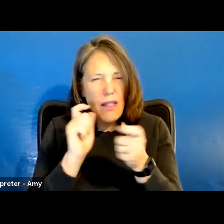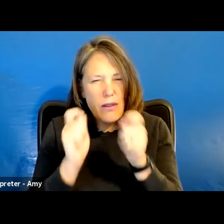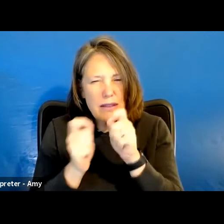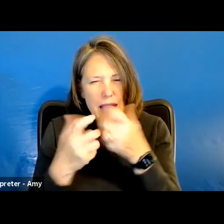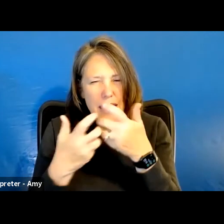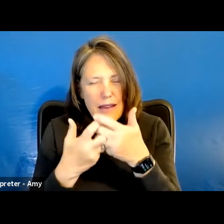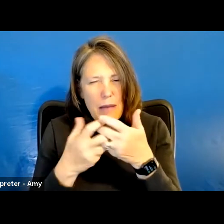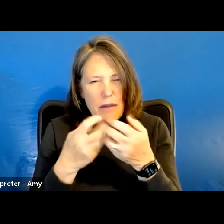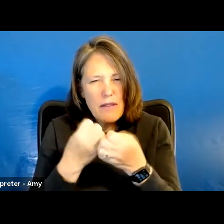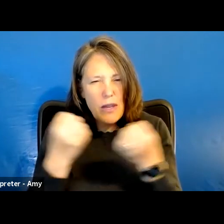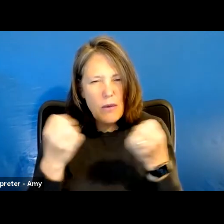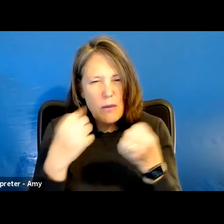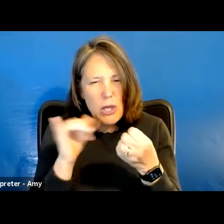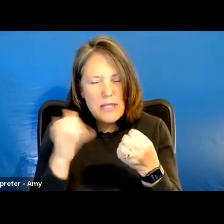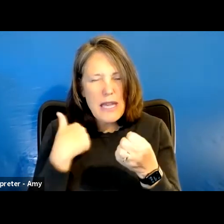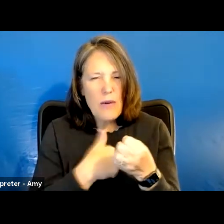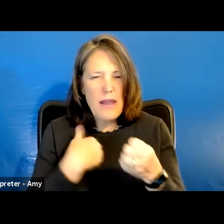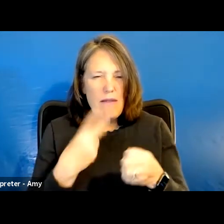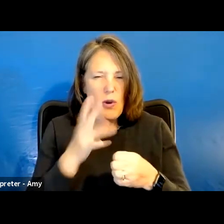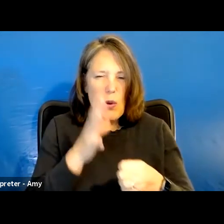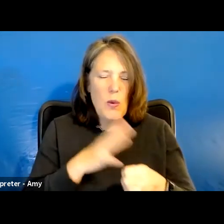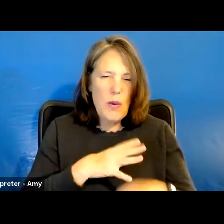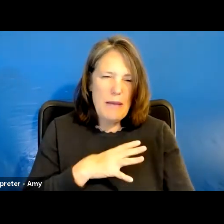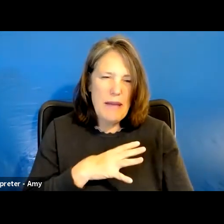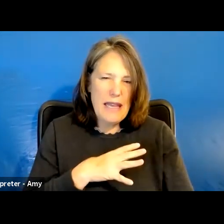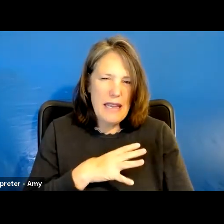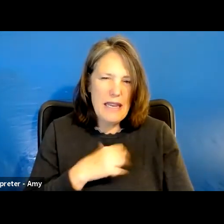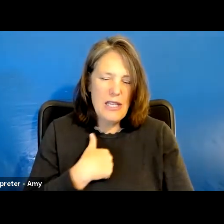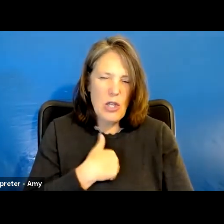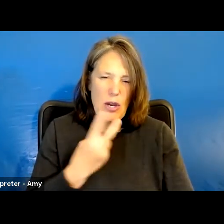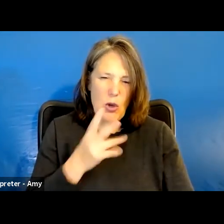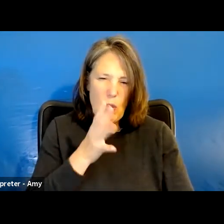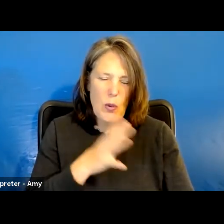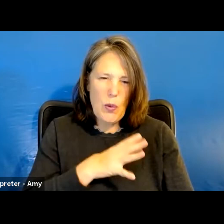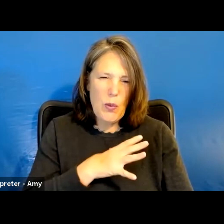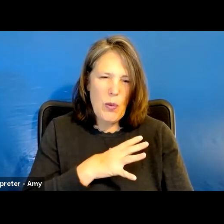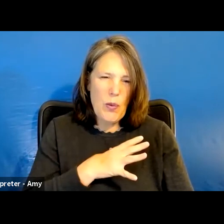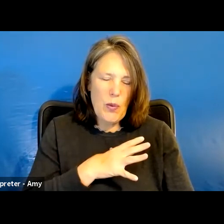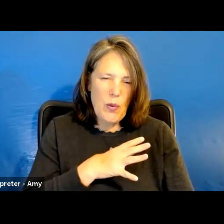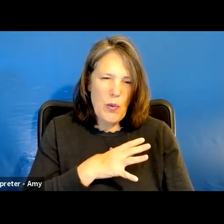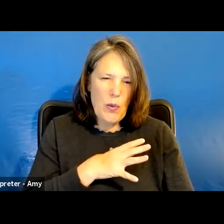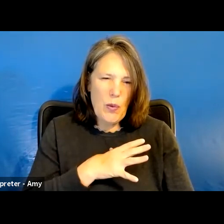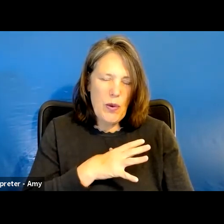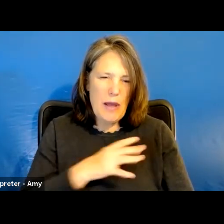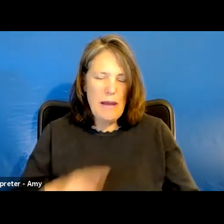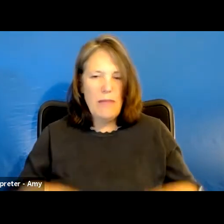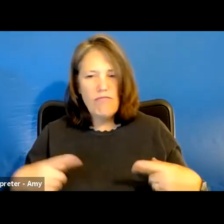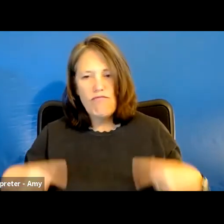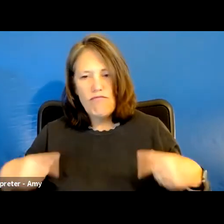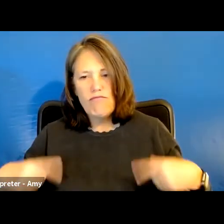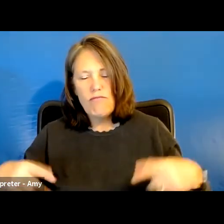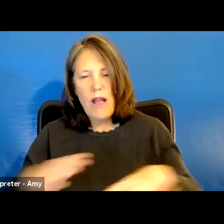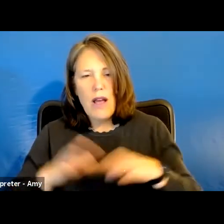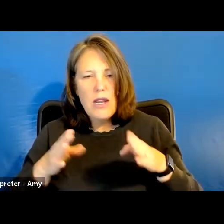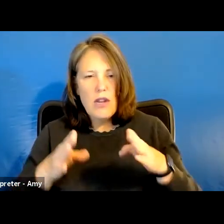We have two women, sorry, two women rolling on a trail, a woman getting into a